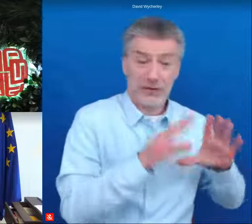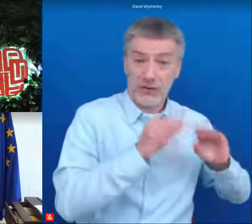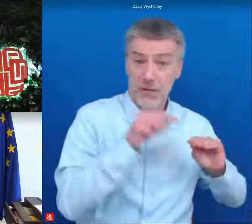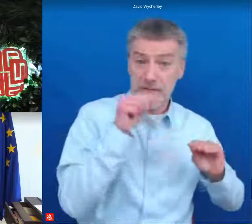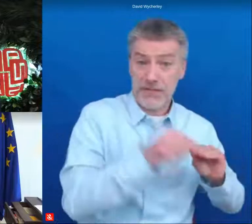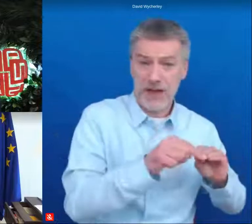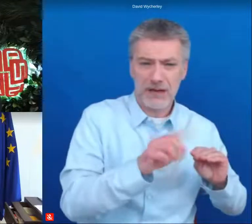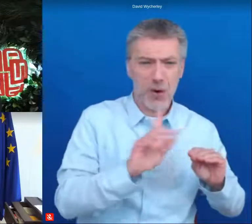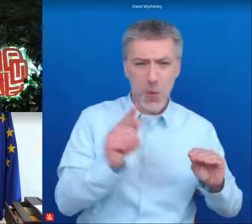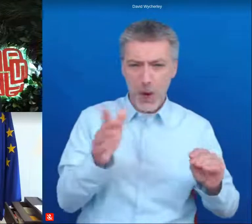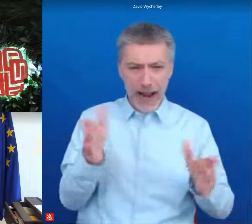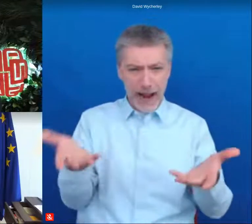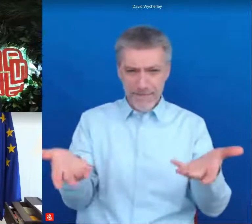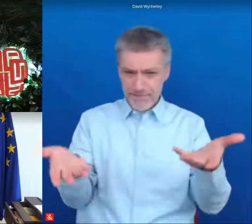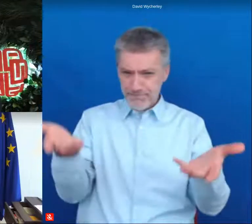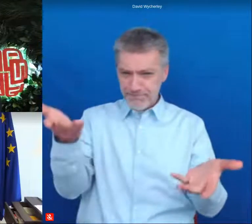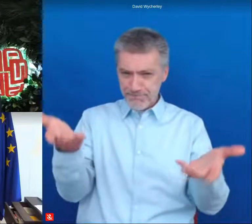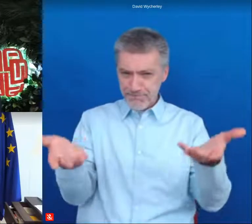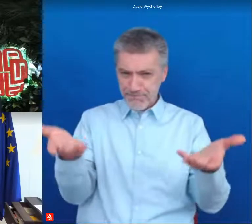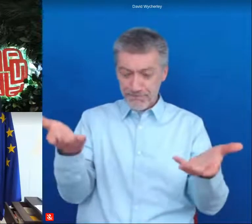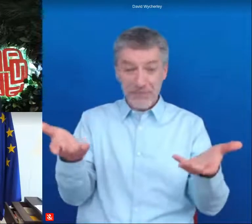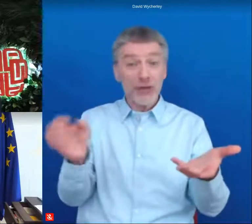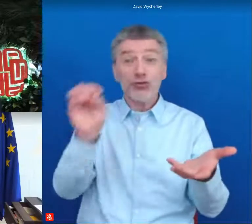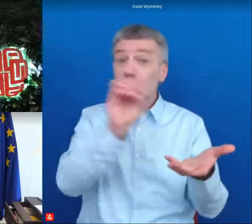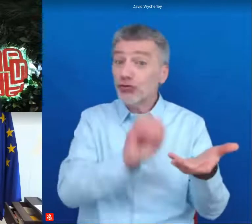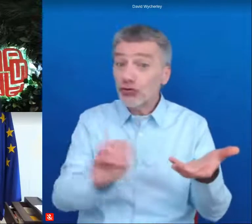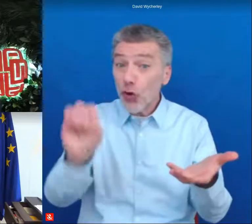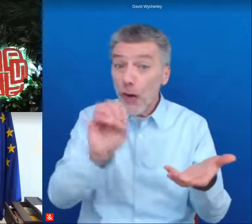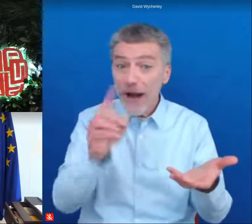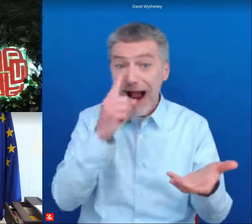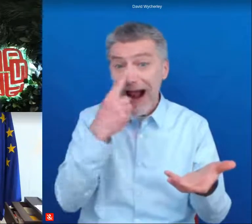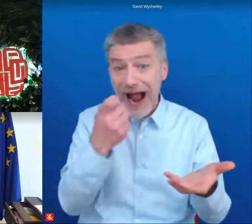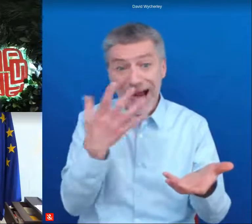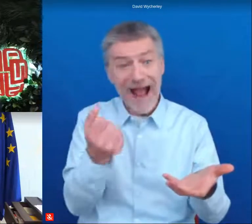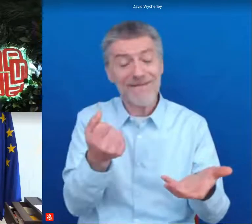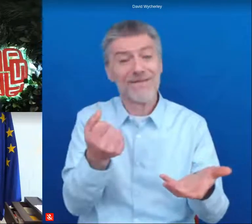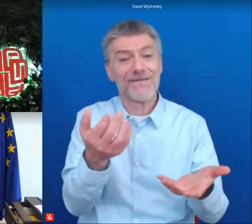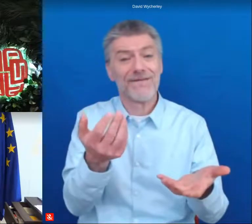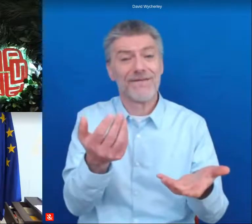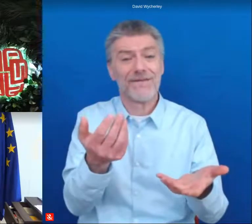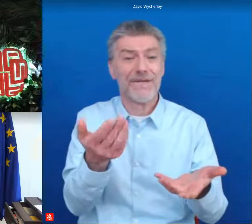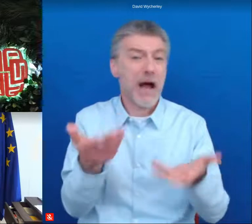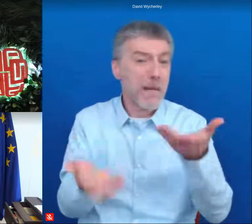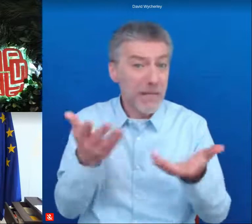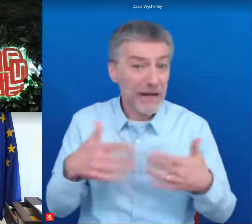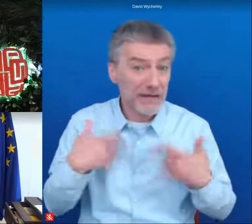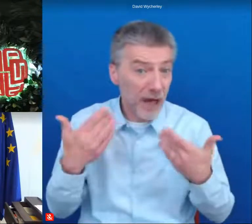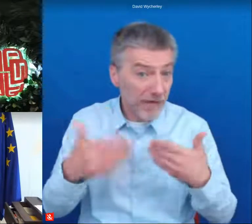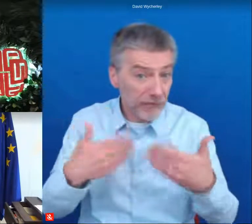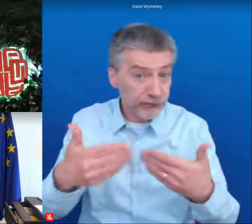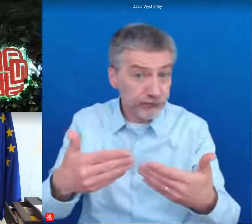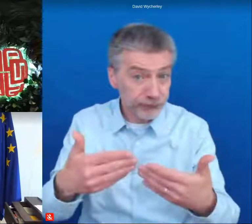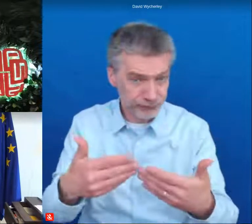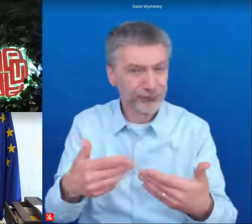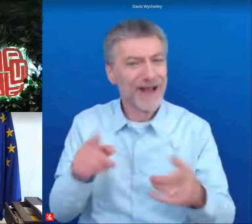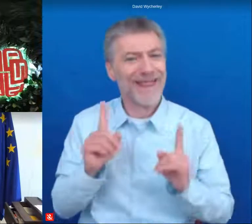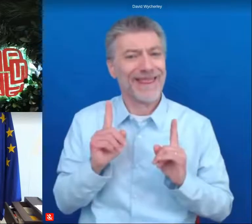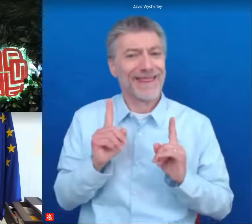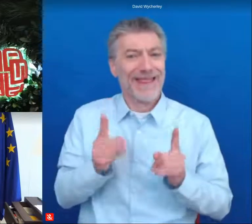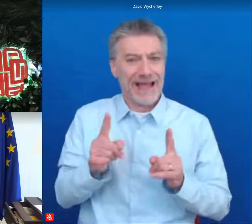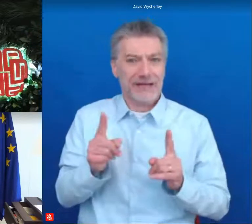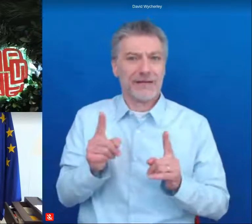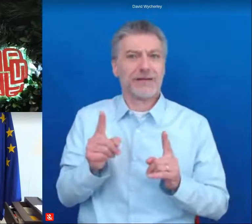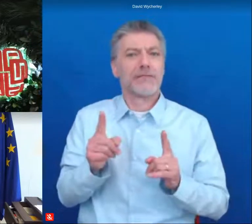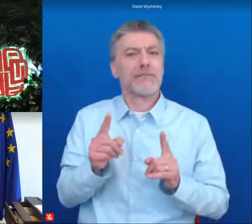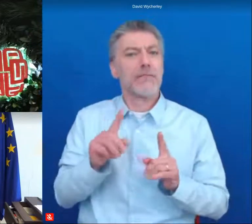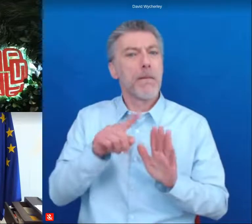provide that life to all europeans this my dear friends is the goal of cohesion policy if you